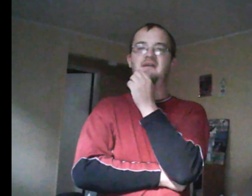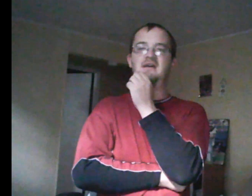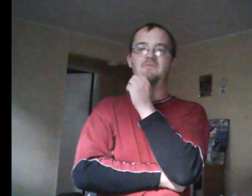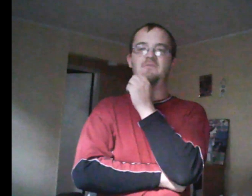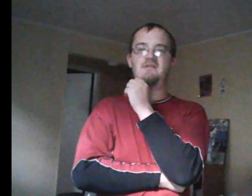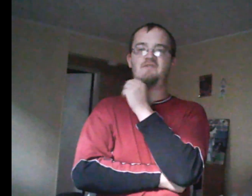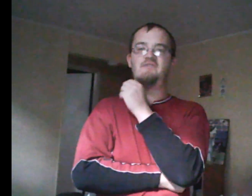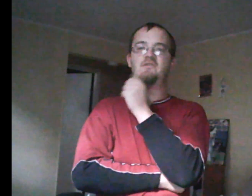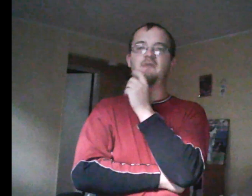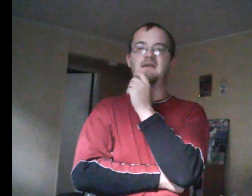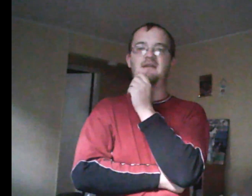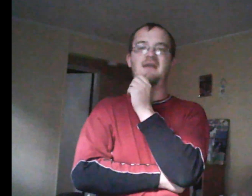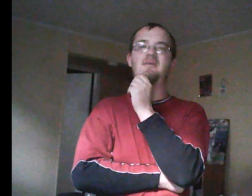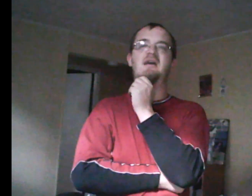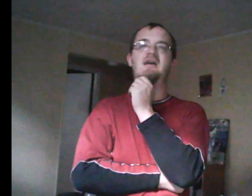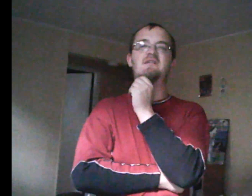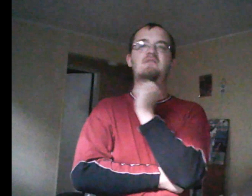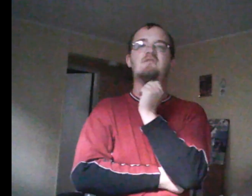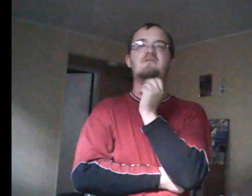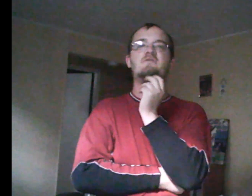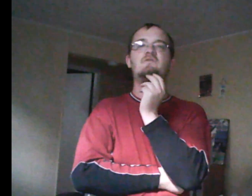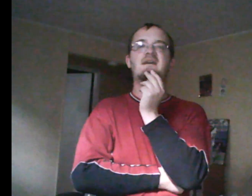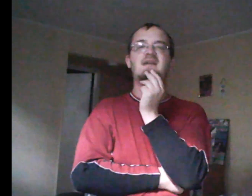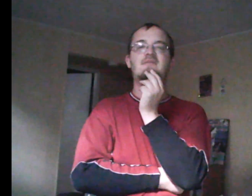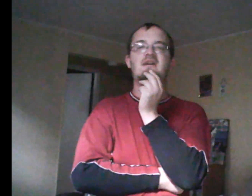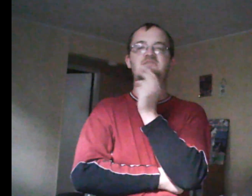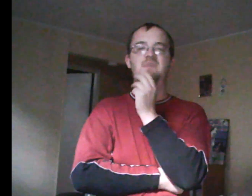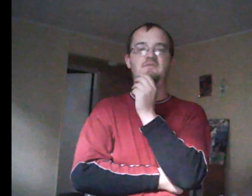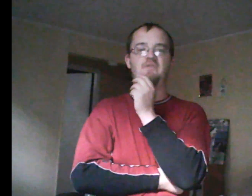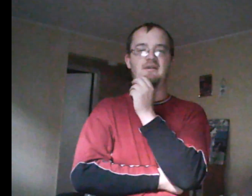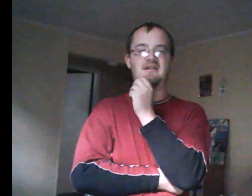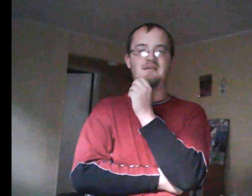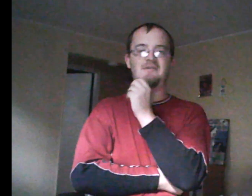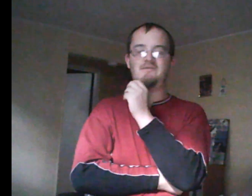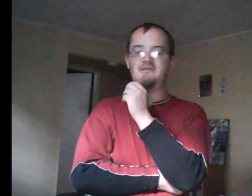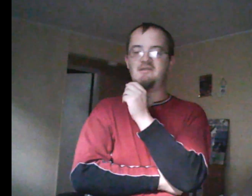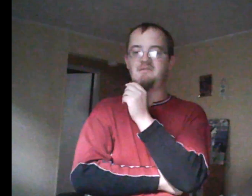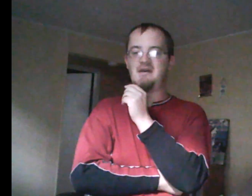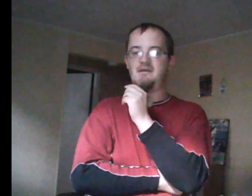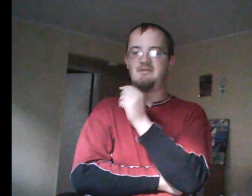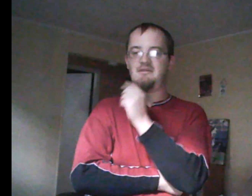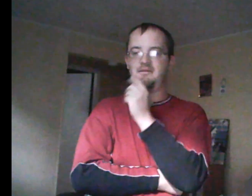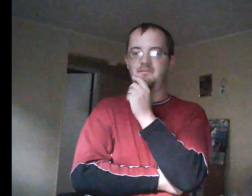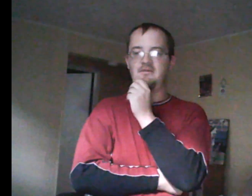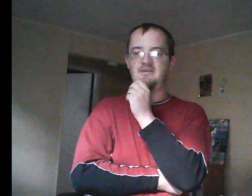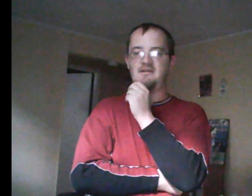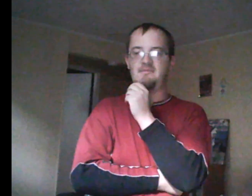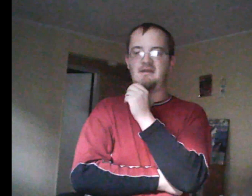for your right, like, Emma accidentally starts the food fight and Radich blames her for it. And Emma refuses to bow down such buckle to him.